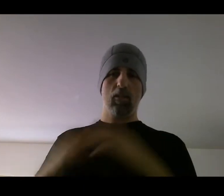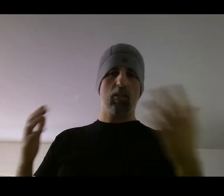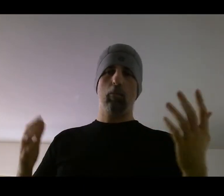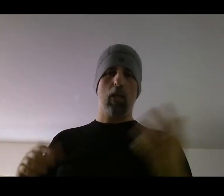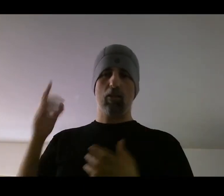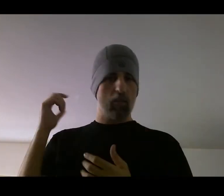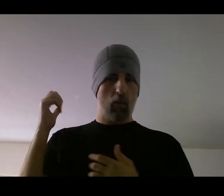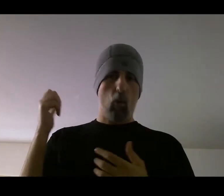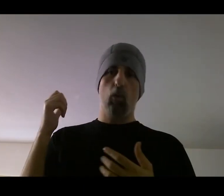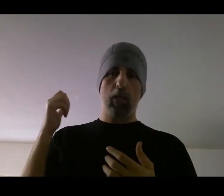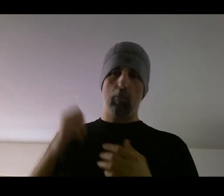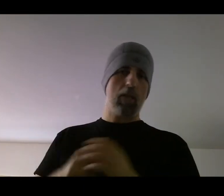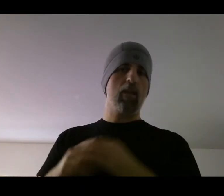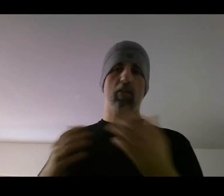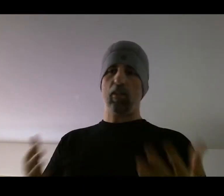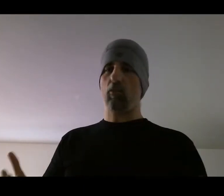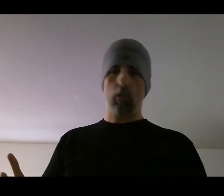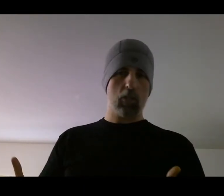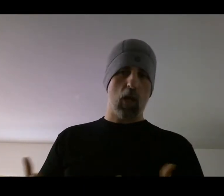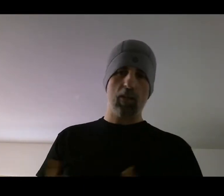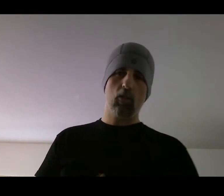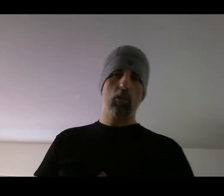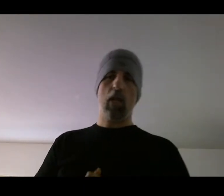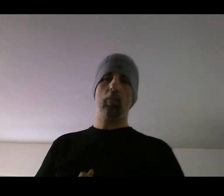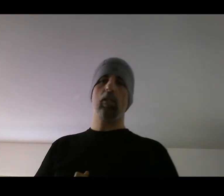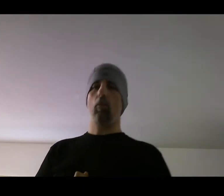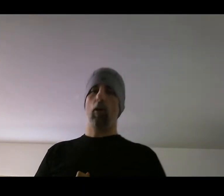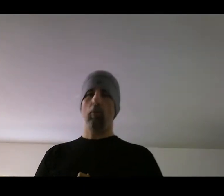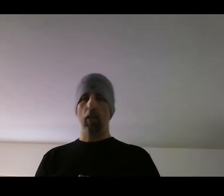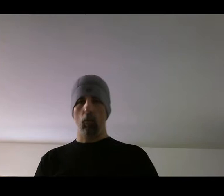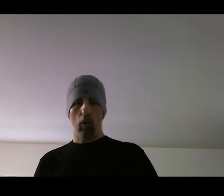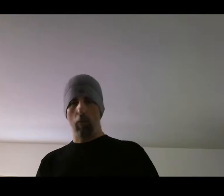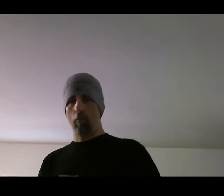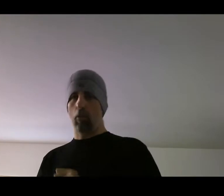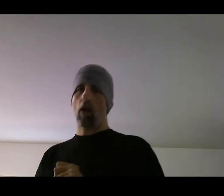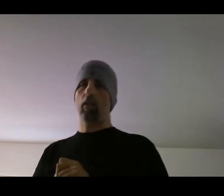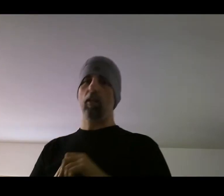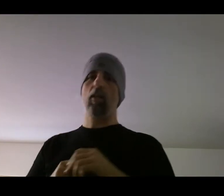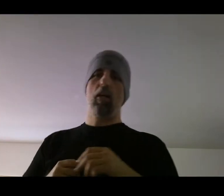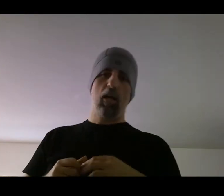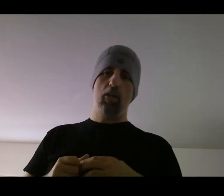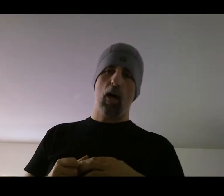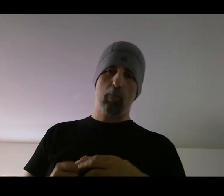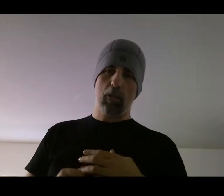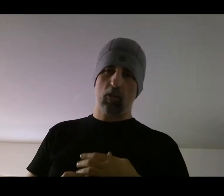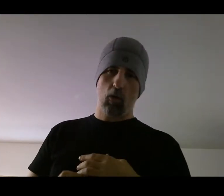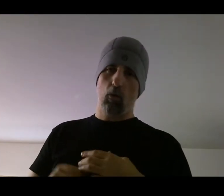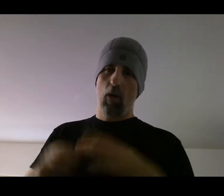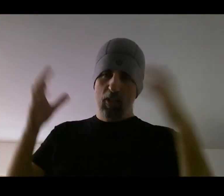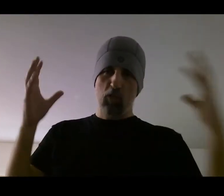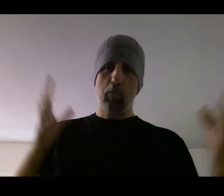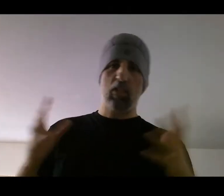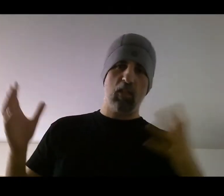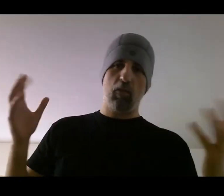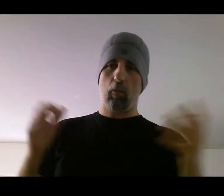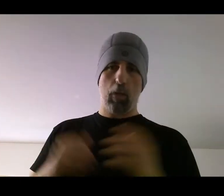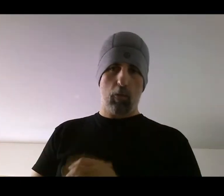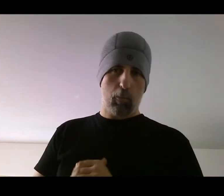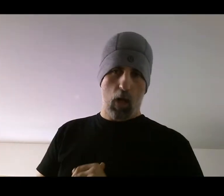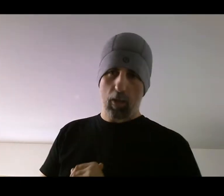simple as holding a button. I think that's what they tried to do a champion. want to make it one button blocking and not be so specific about the blocking,